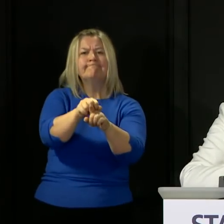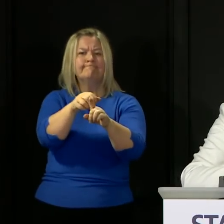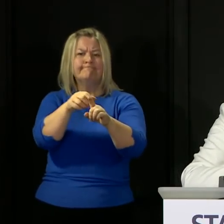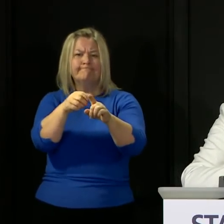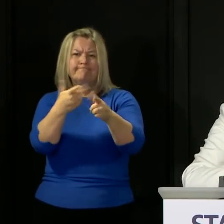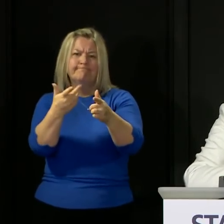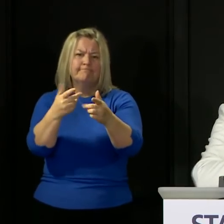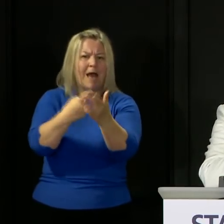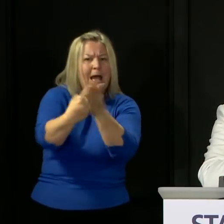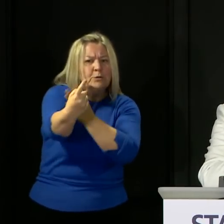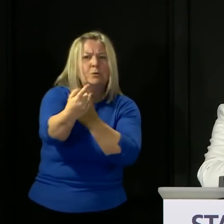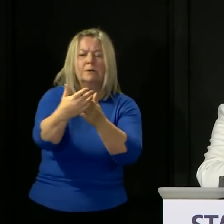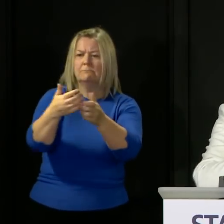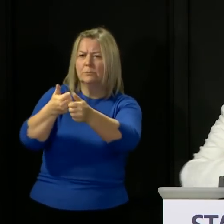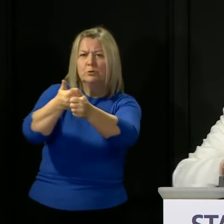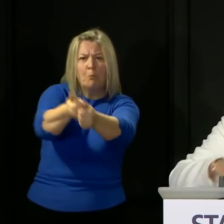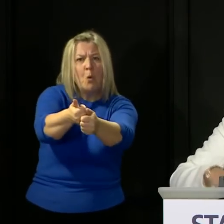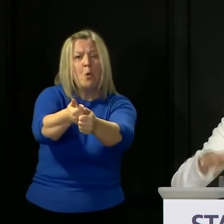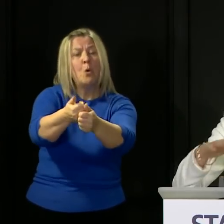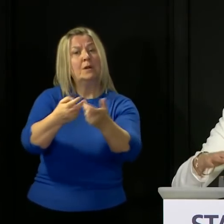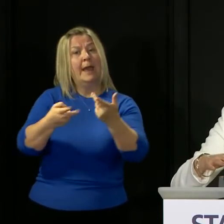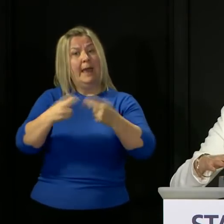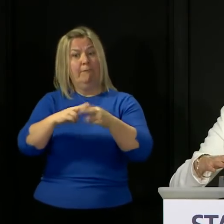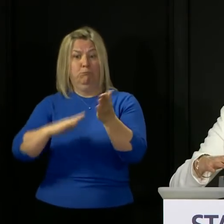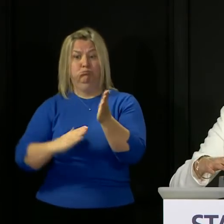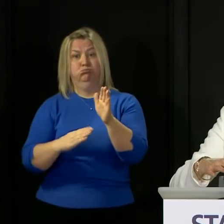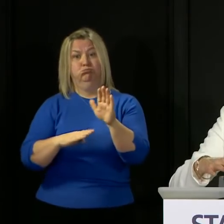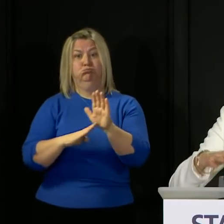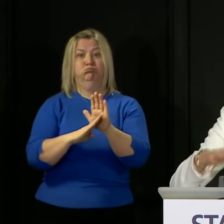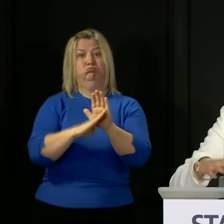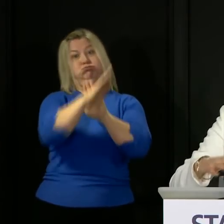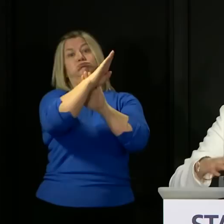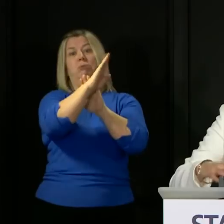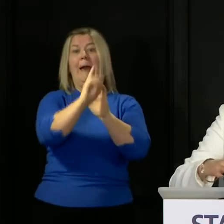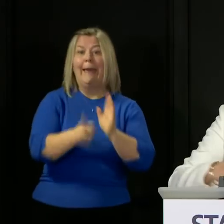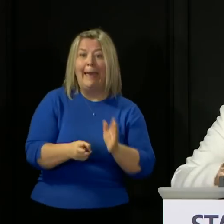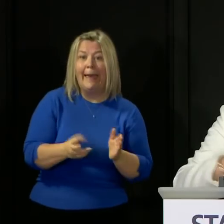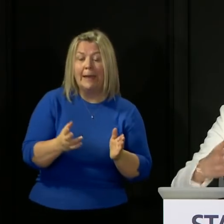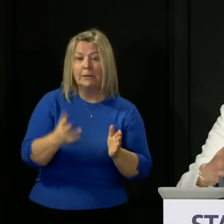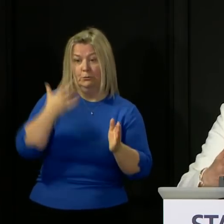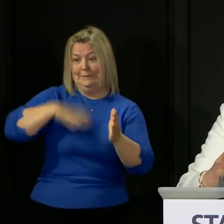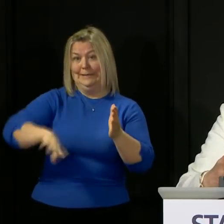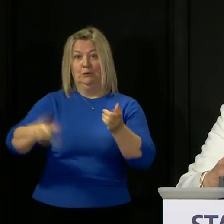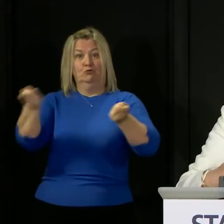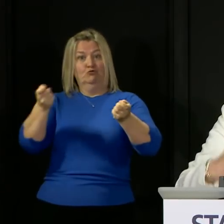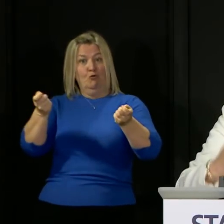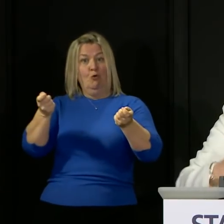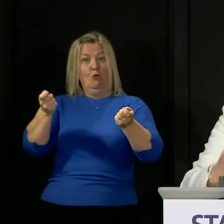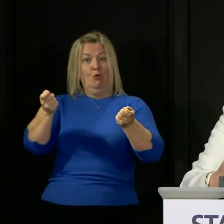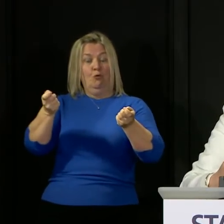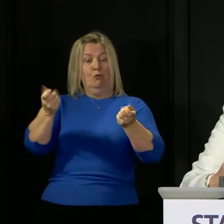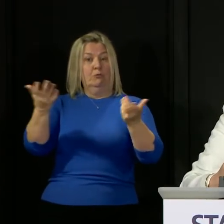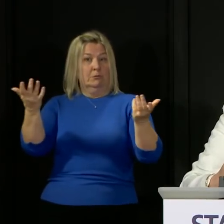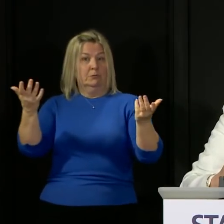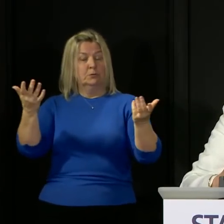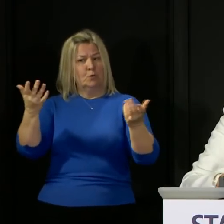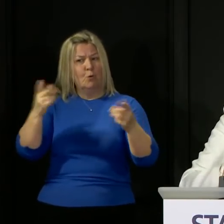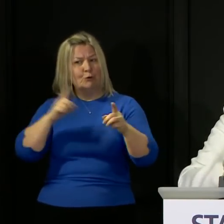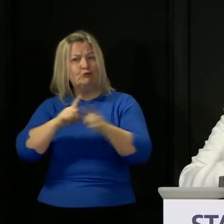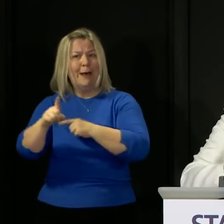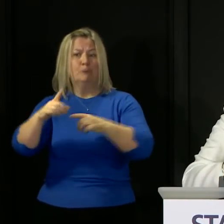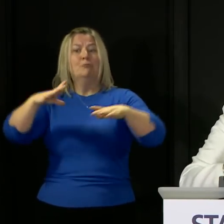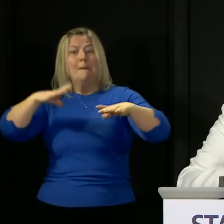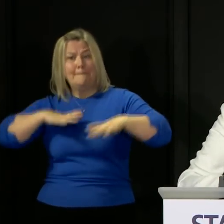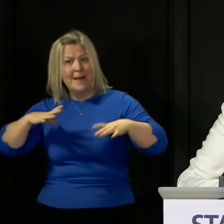there is a sudden spike in transmission, we will need to make sure that we can respond to that. And we're building a system that has that flexibility